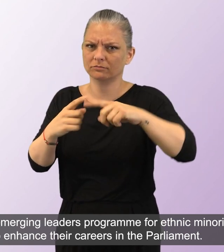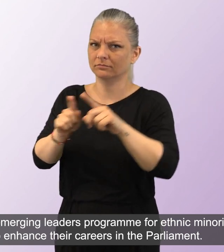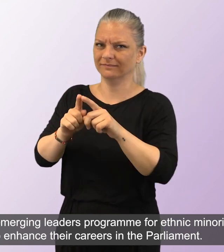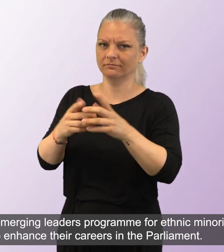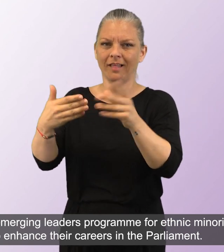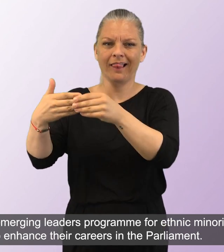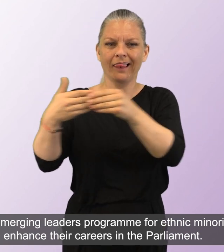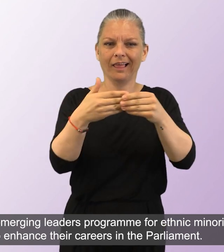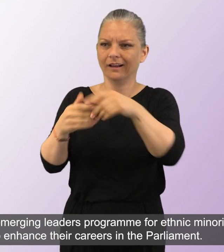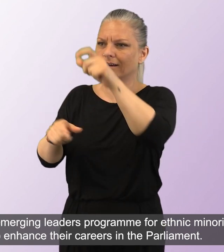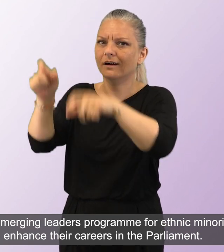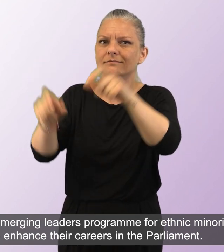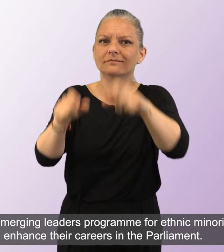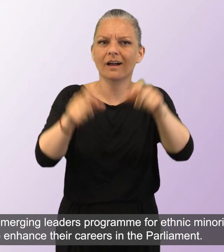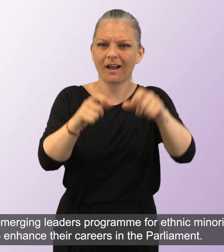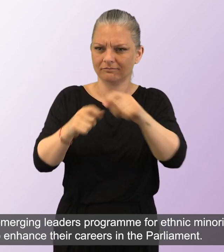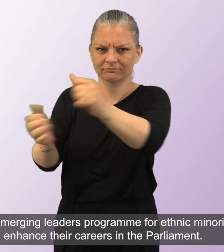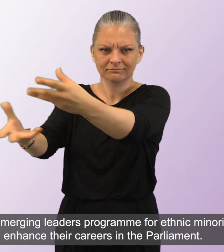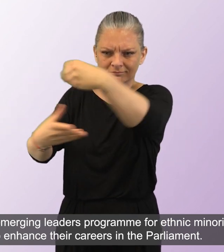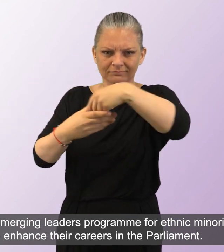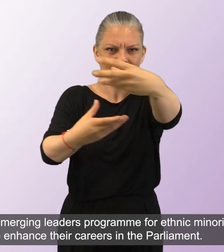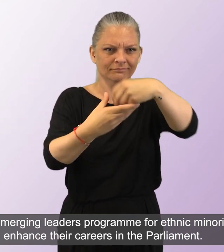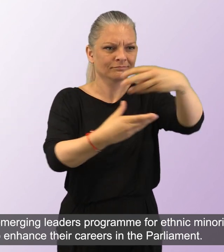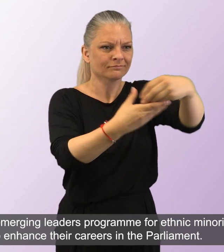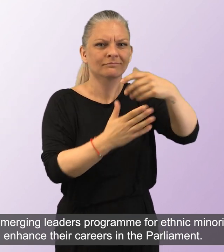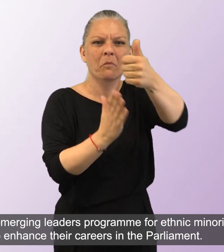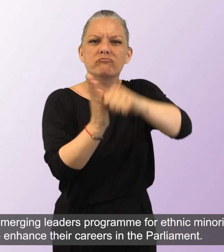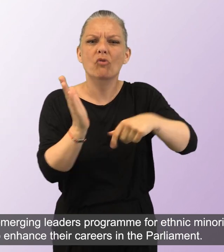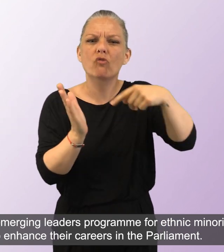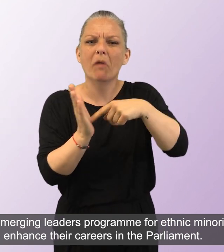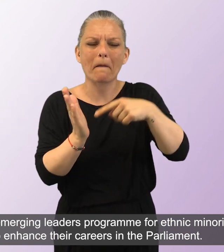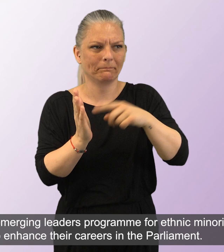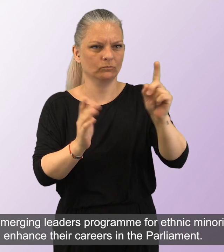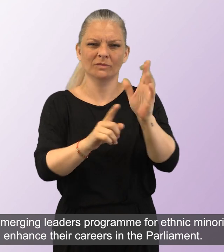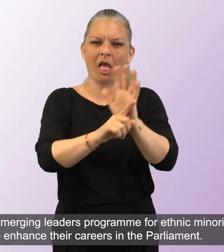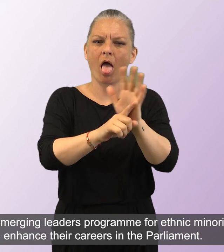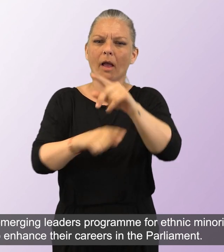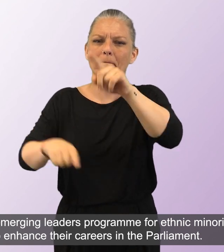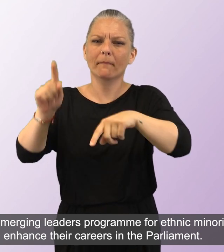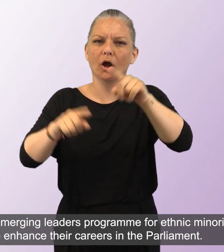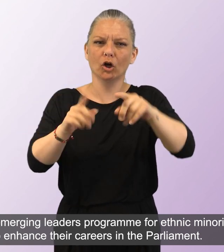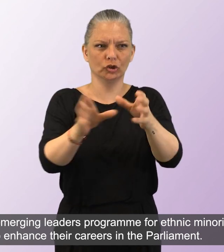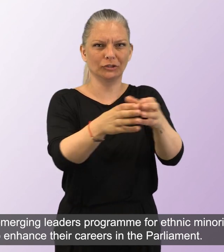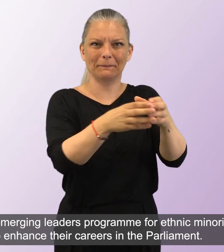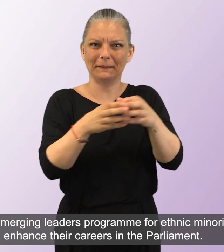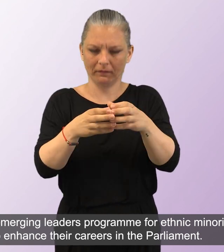Develop an emerging leaders programme for ethnic minority people to enhance their careers in the Parliament.